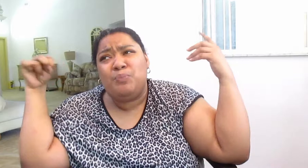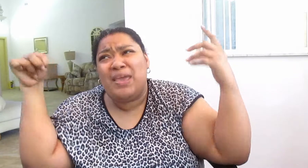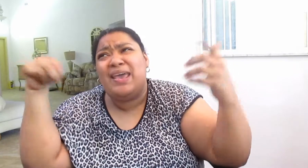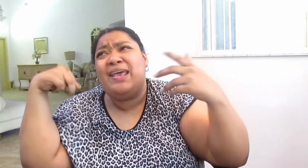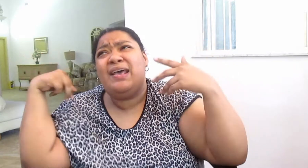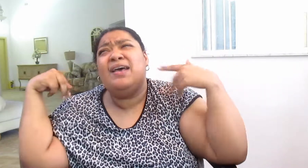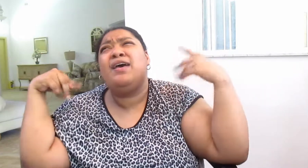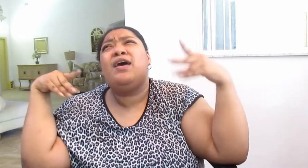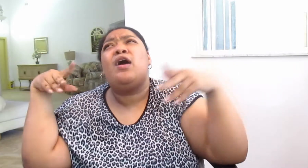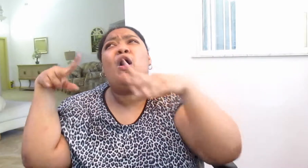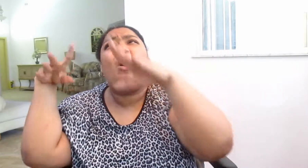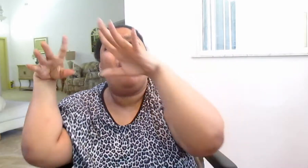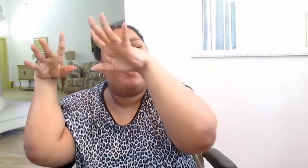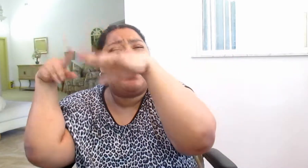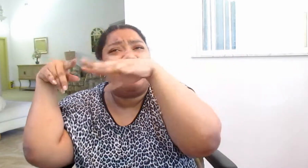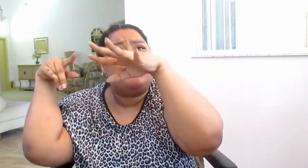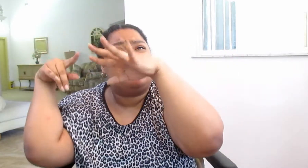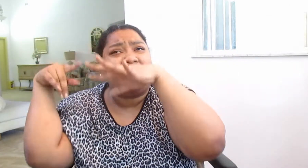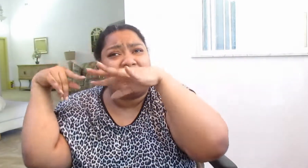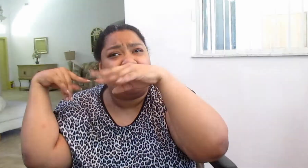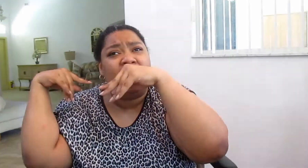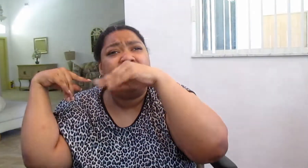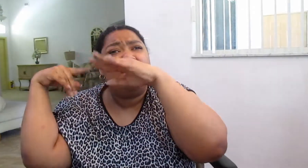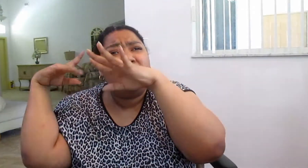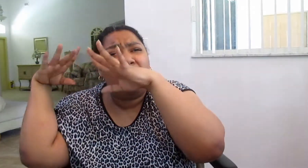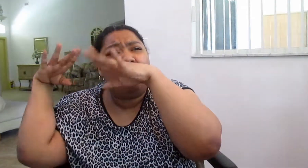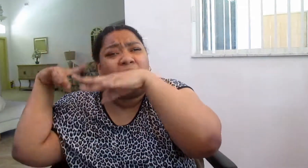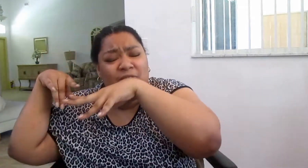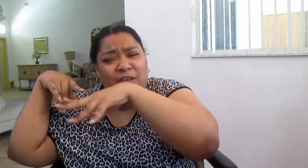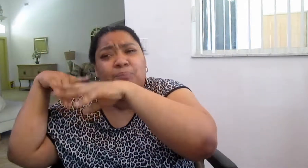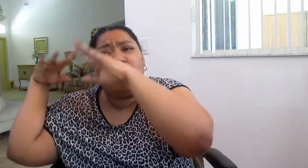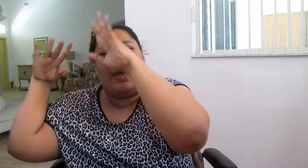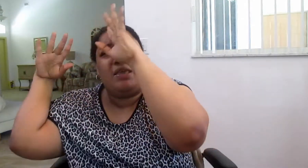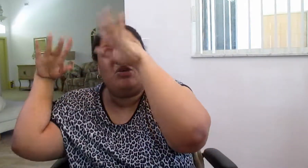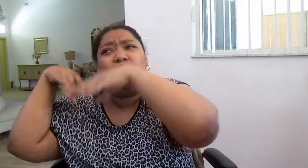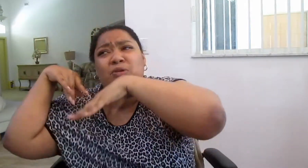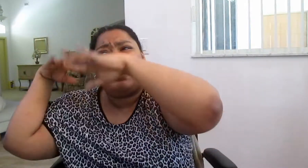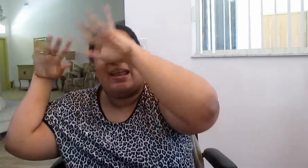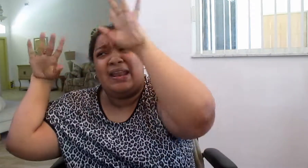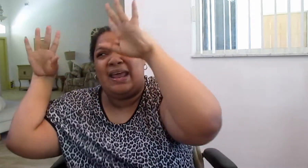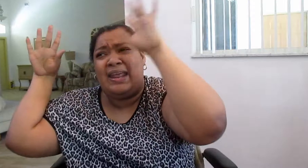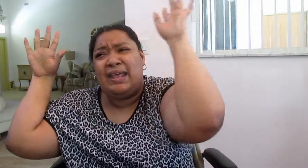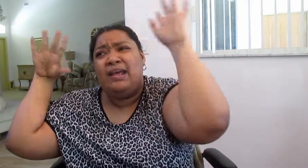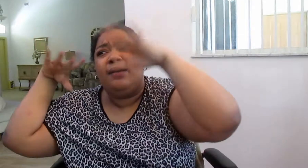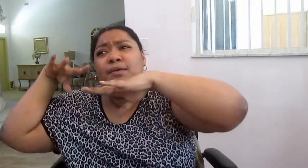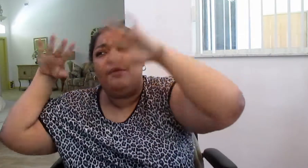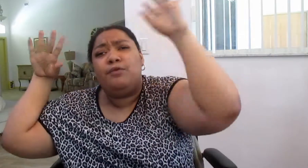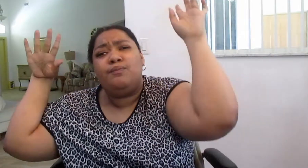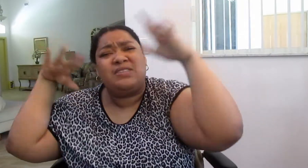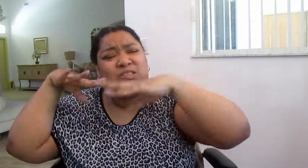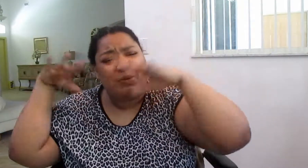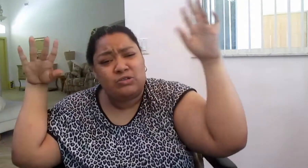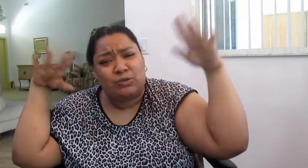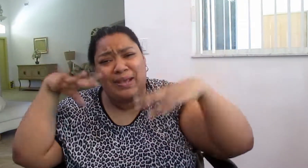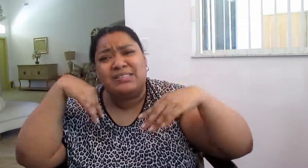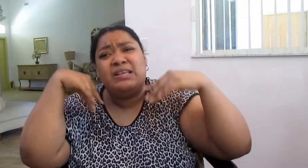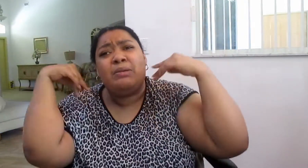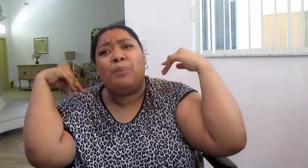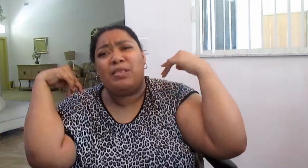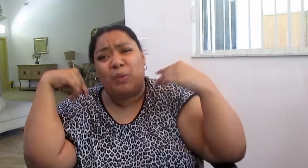me, all that is like, not irrelevant, but you could read that in any suspense romance. But the